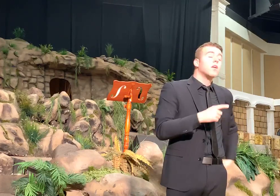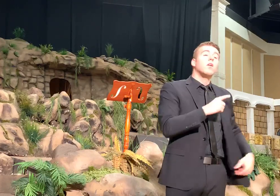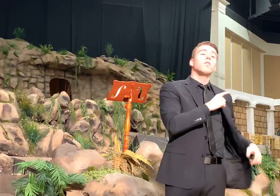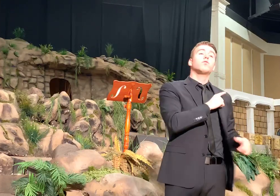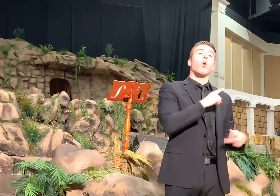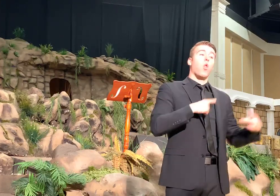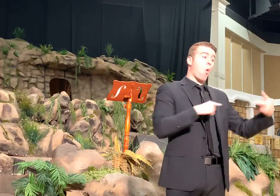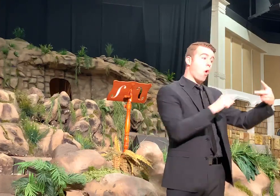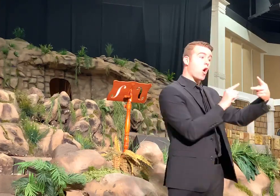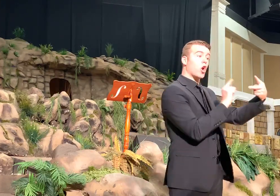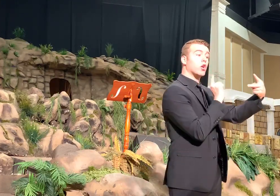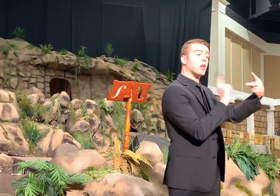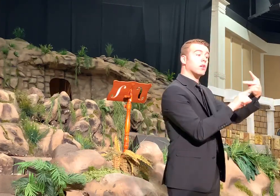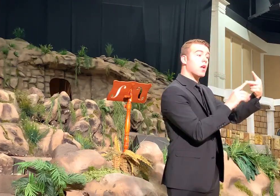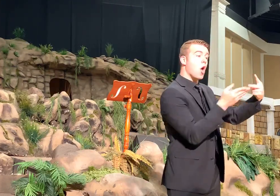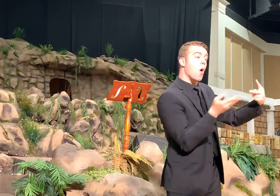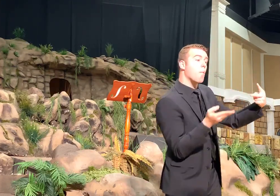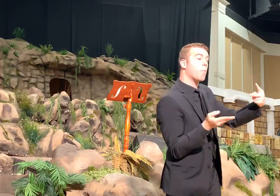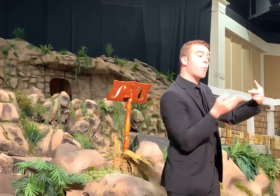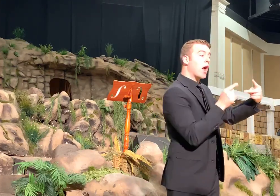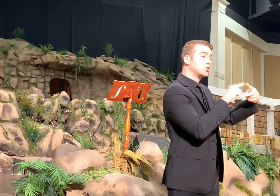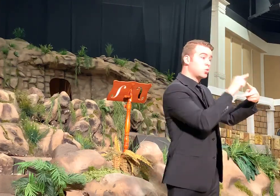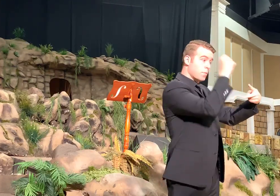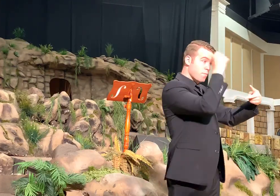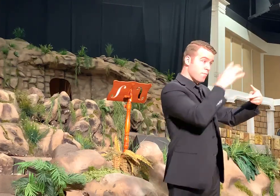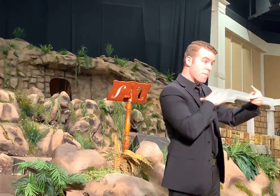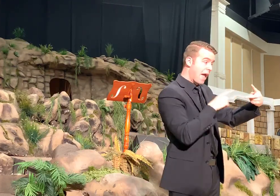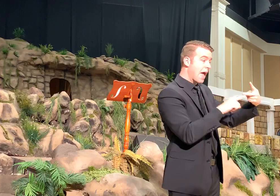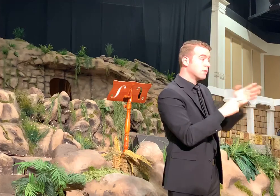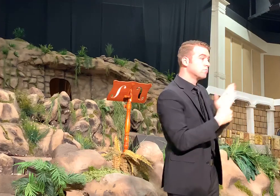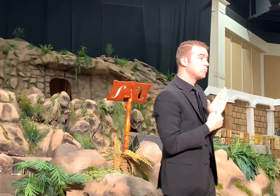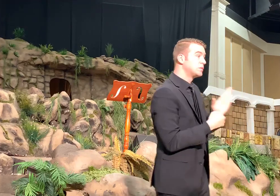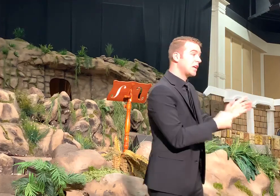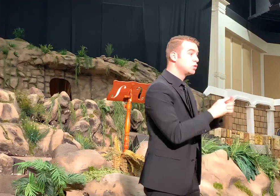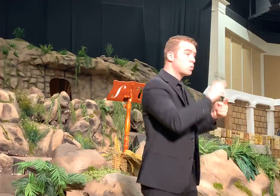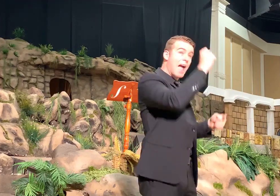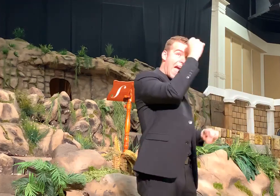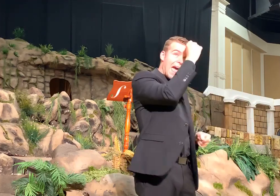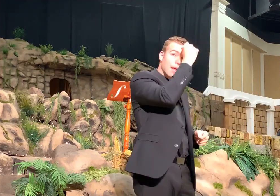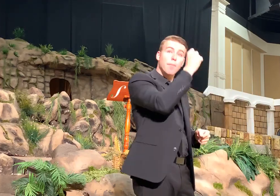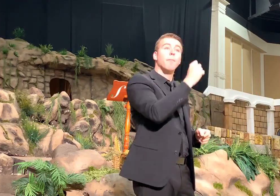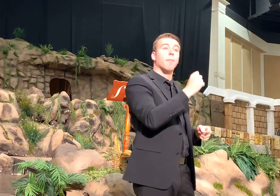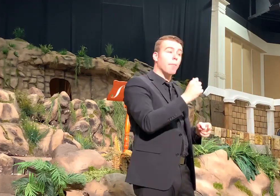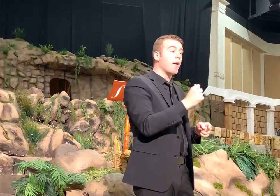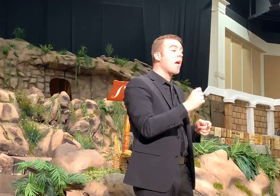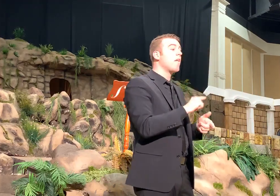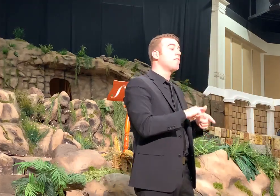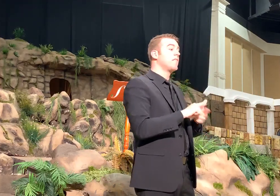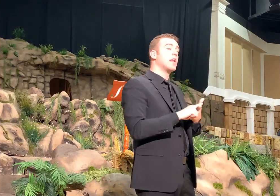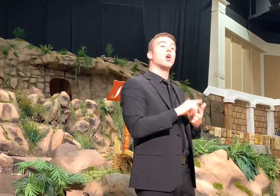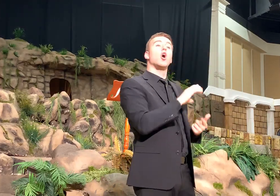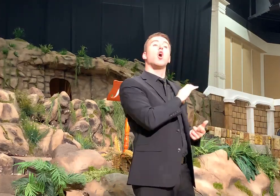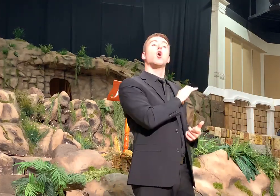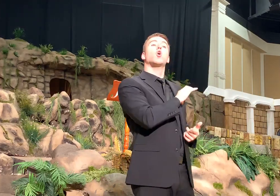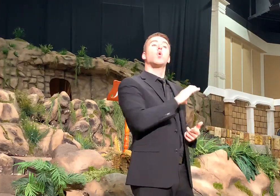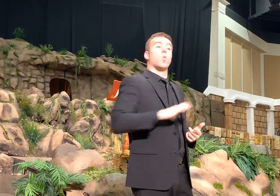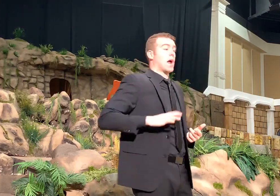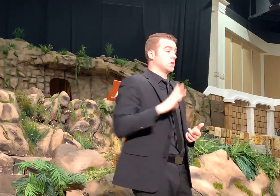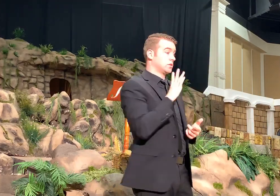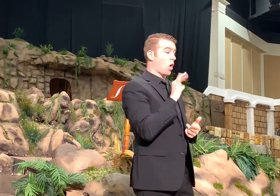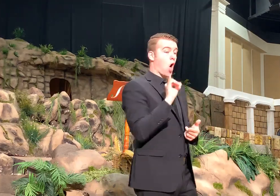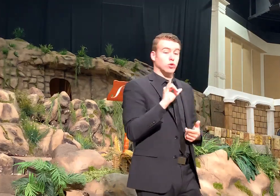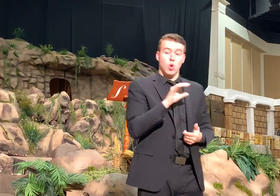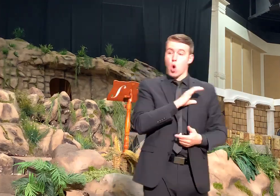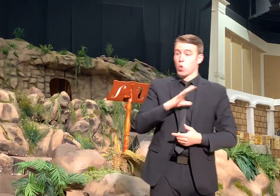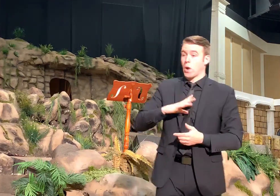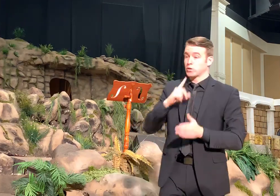unto man and presented her to Adam. And Christ is going to present the church